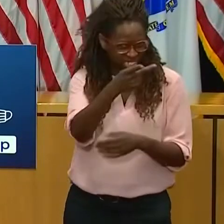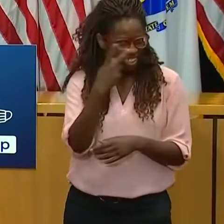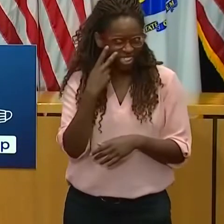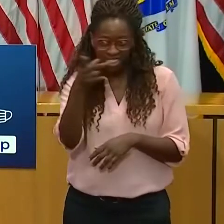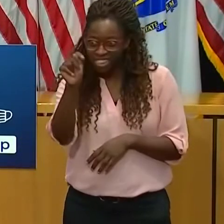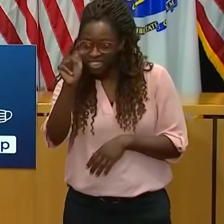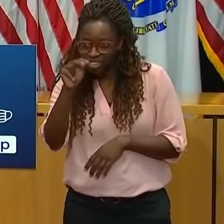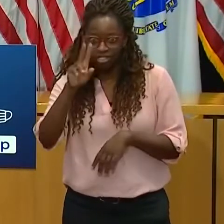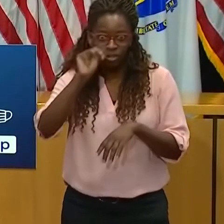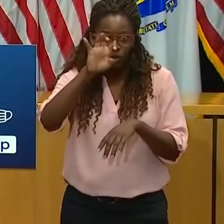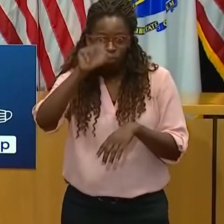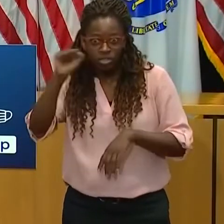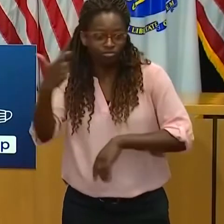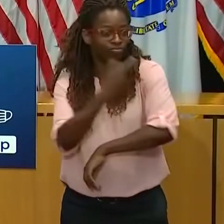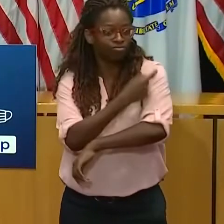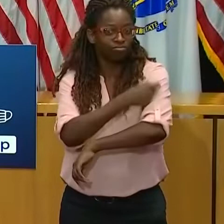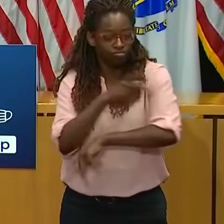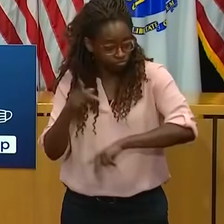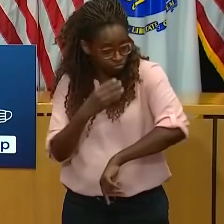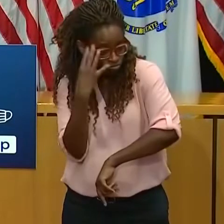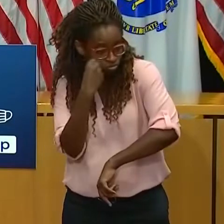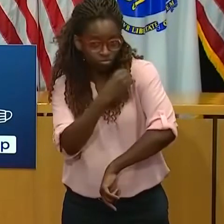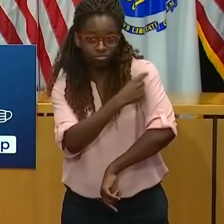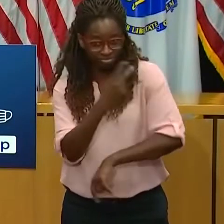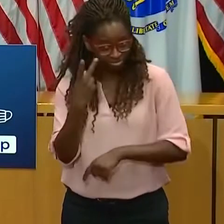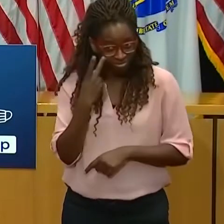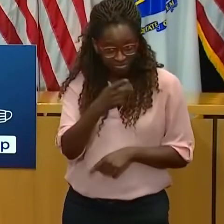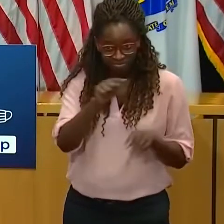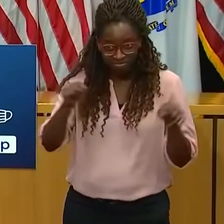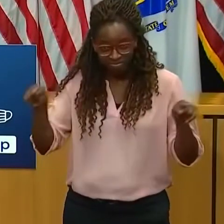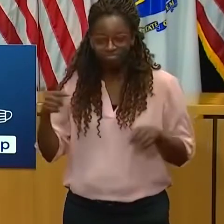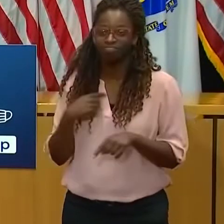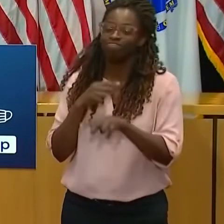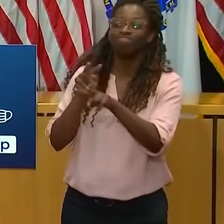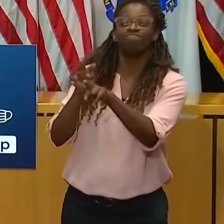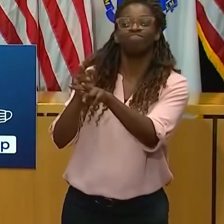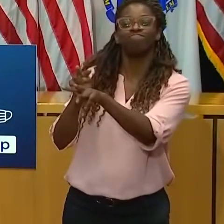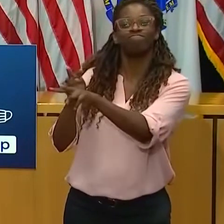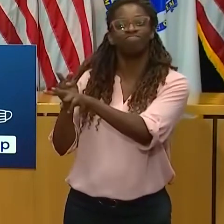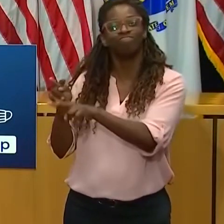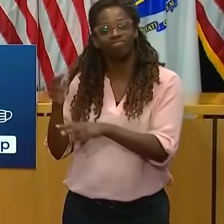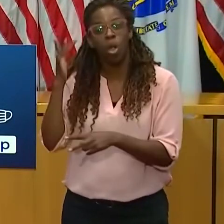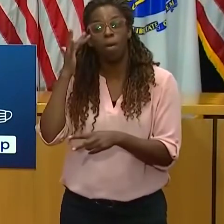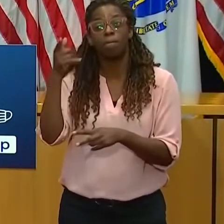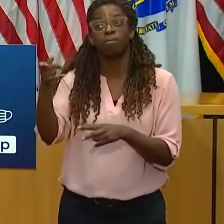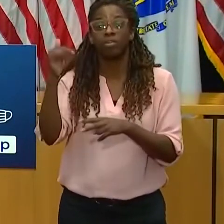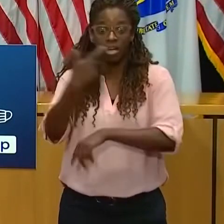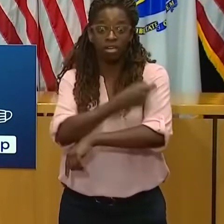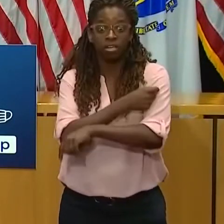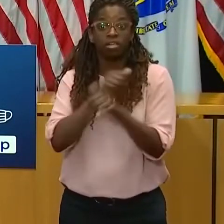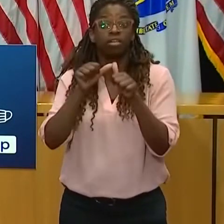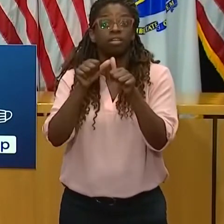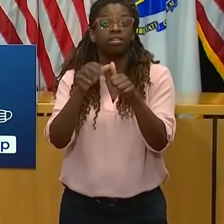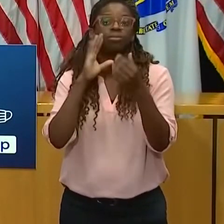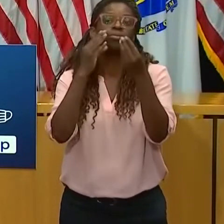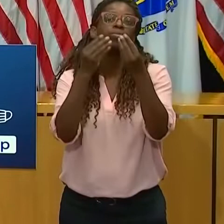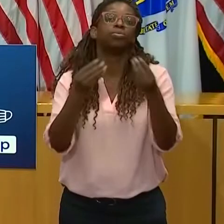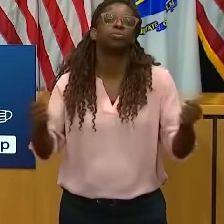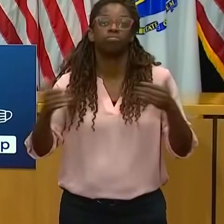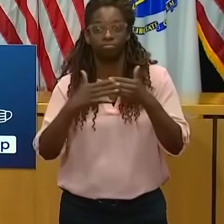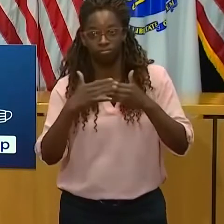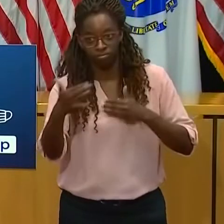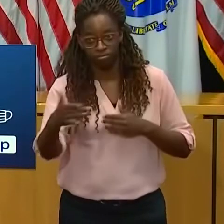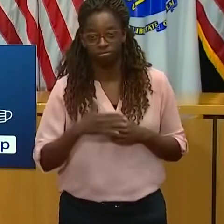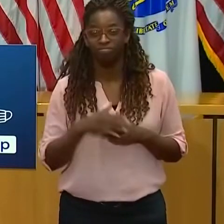many that we are in fact turning a corner. There's obviously a light out there at the end of the tunnel, but we all need to hold on a little